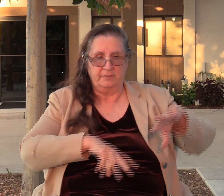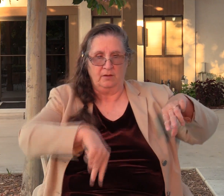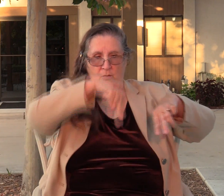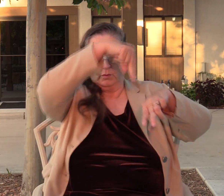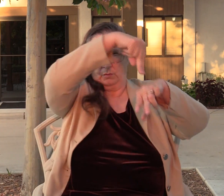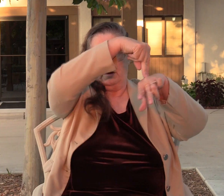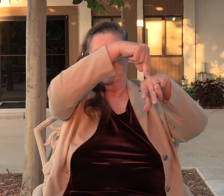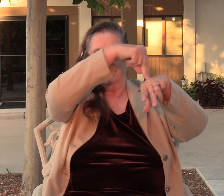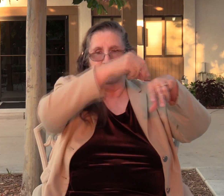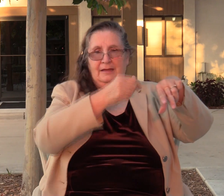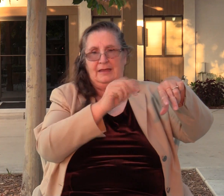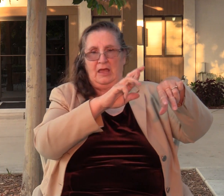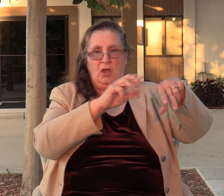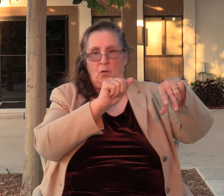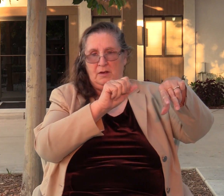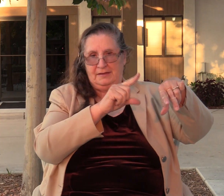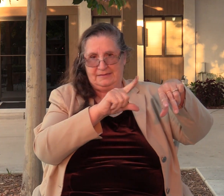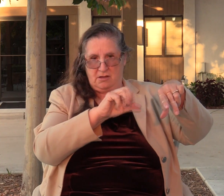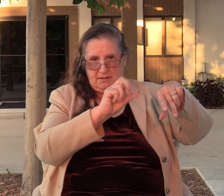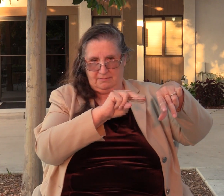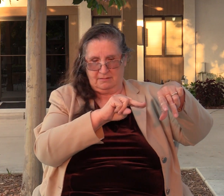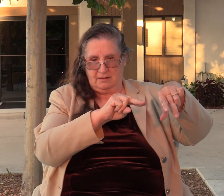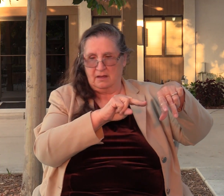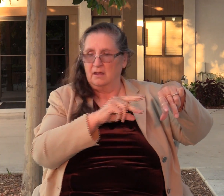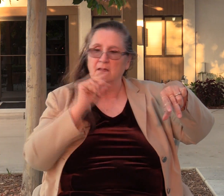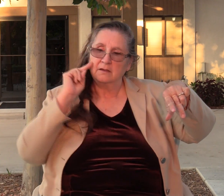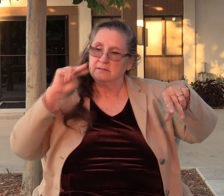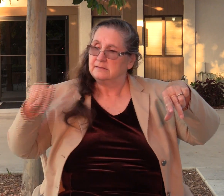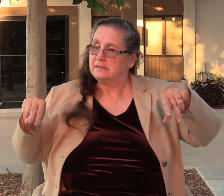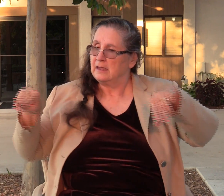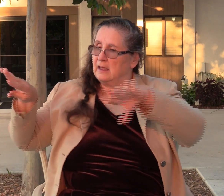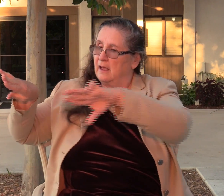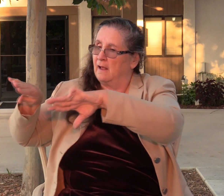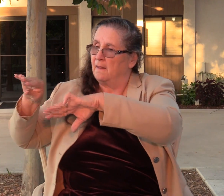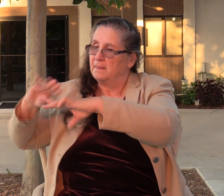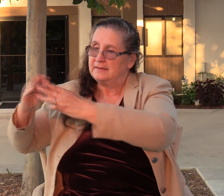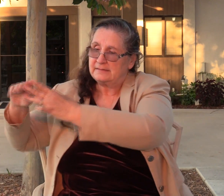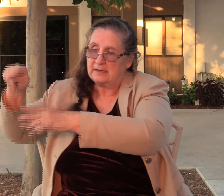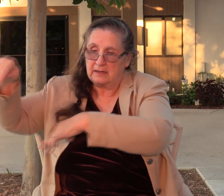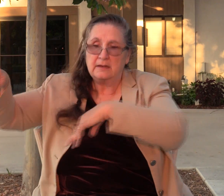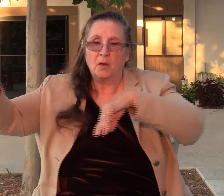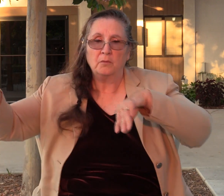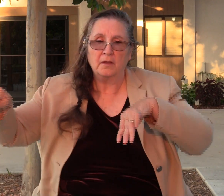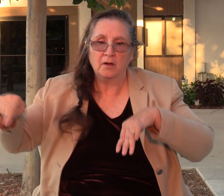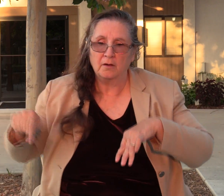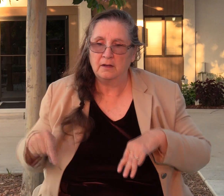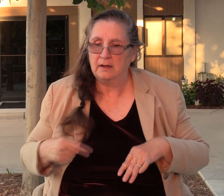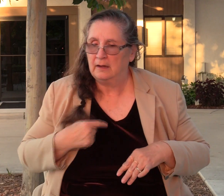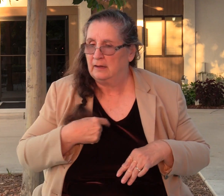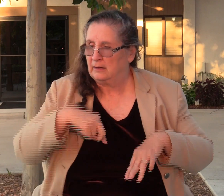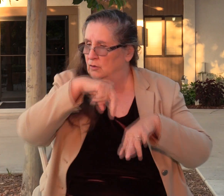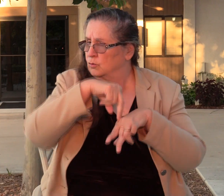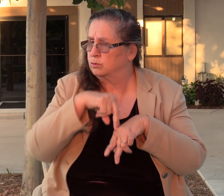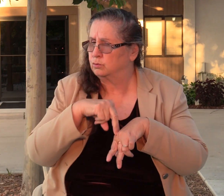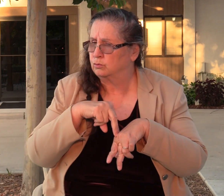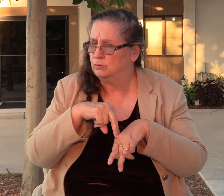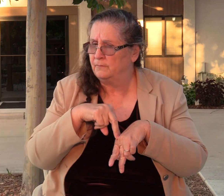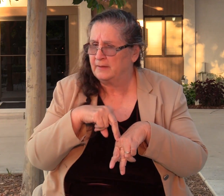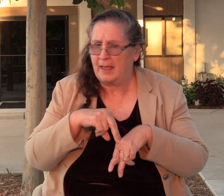which overlooks the city of Shechem down below. And Jotham, he takes this hill and really just turns it into a pulpit,